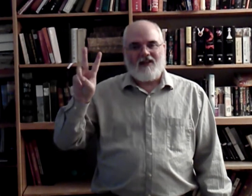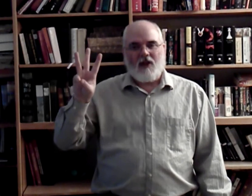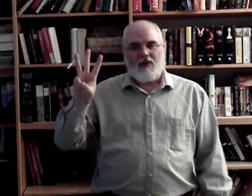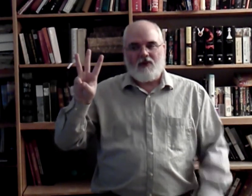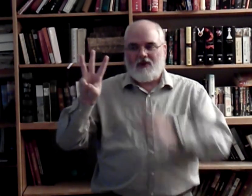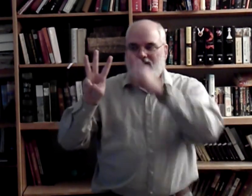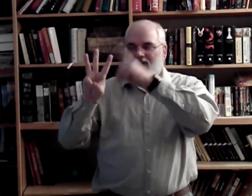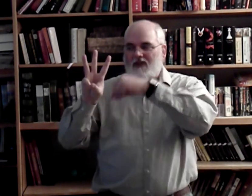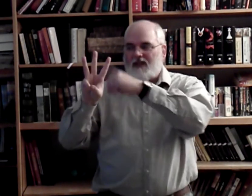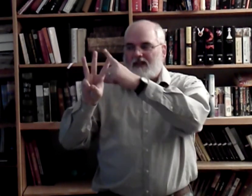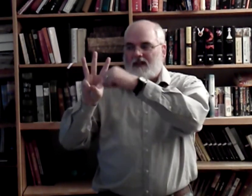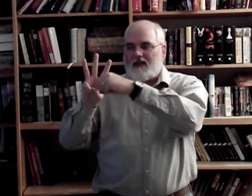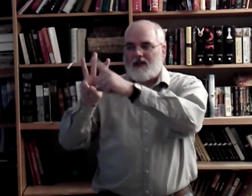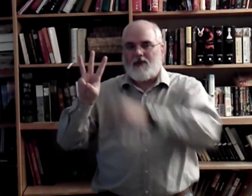W. Looks like the letter W.